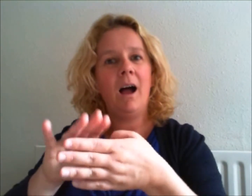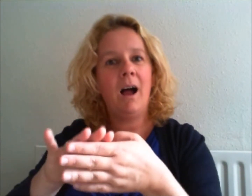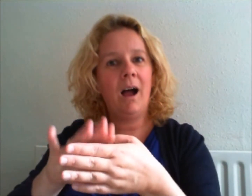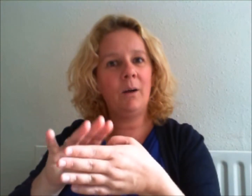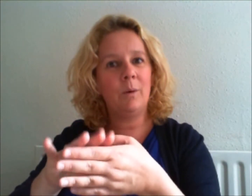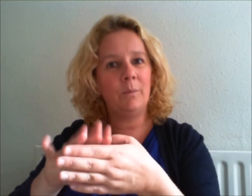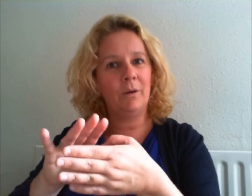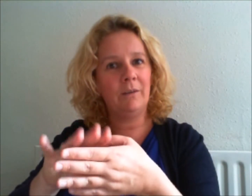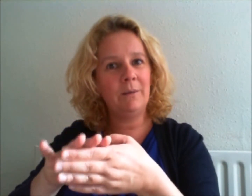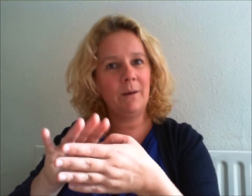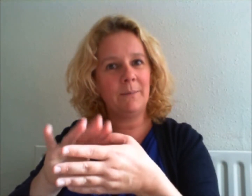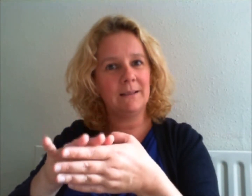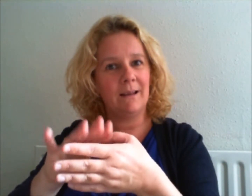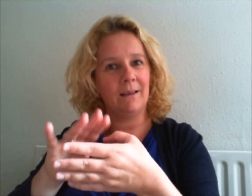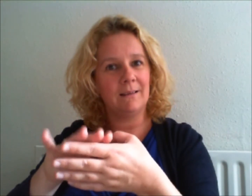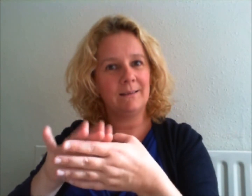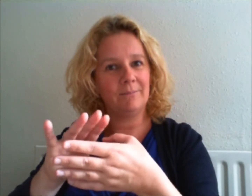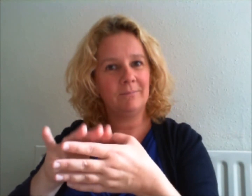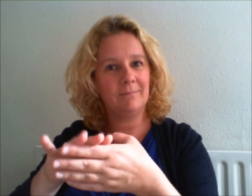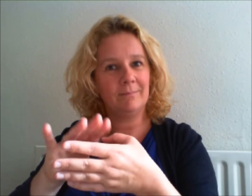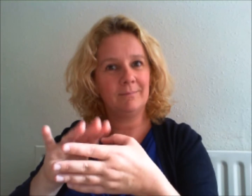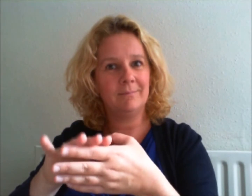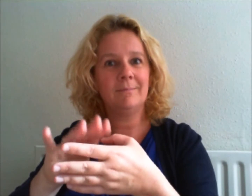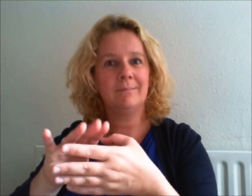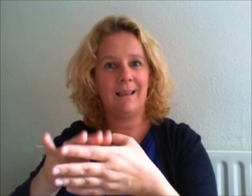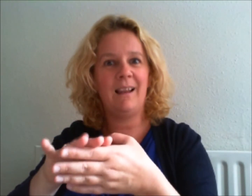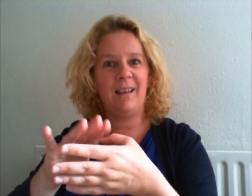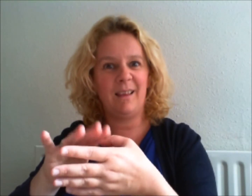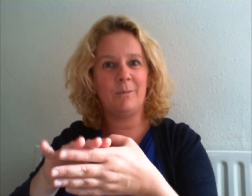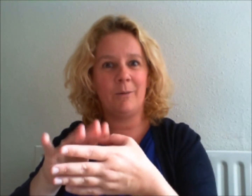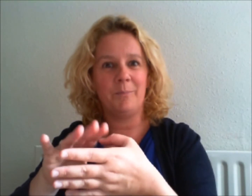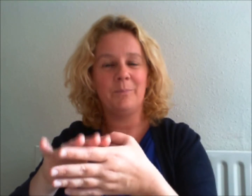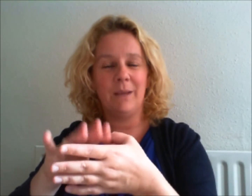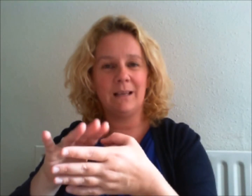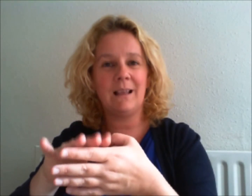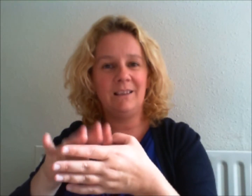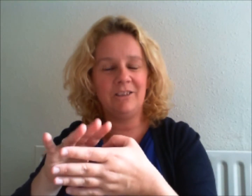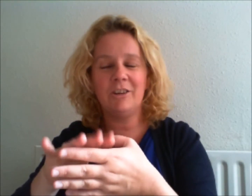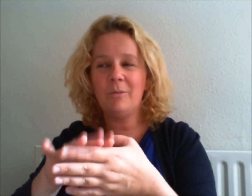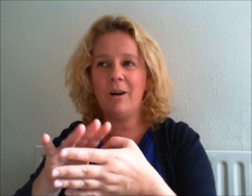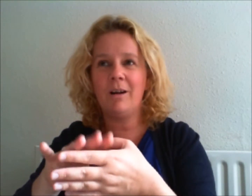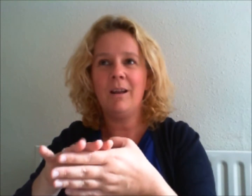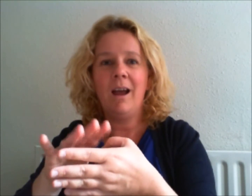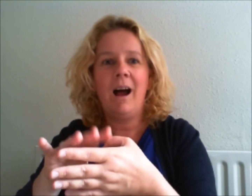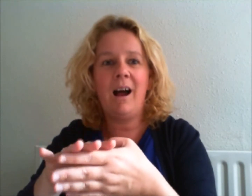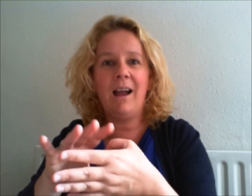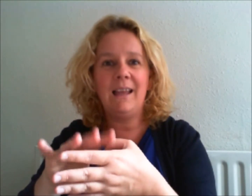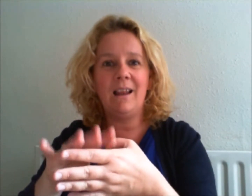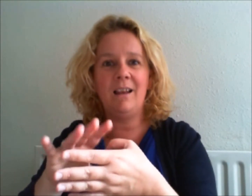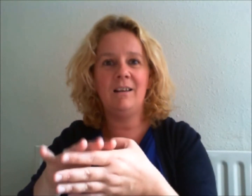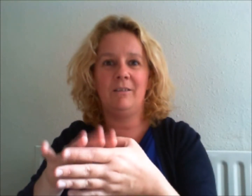I want more love in my business. I like that one. Because you know what. I love